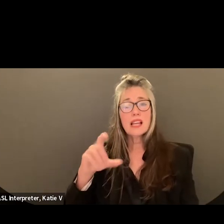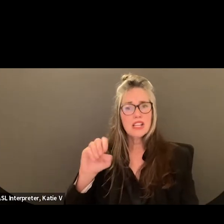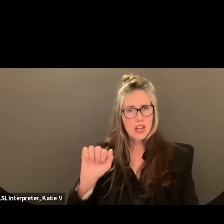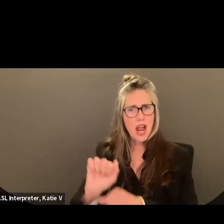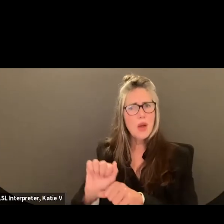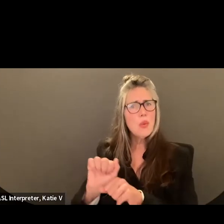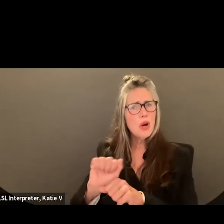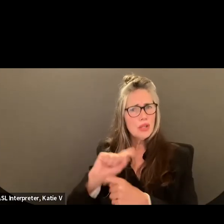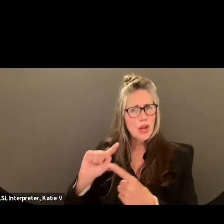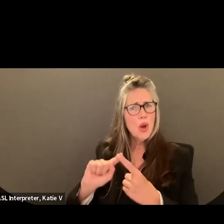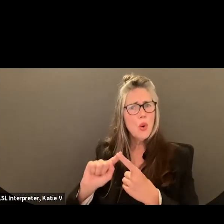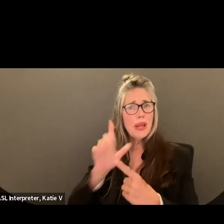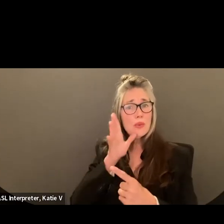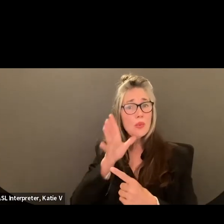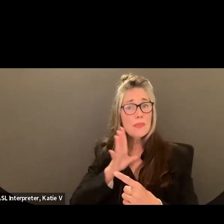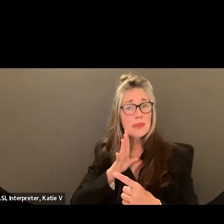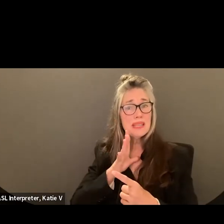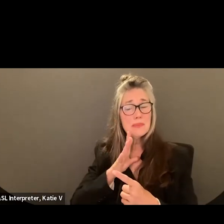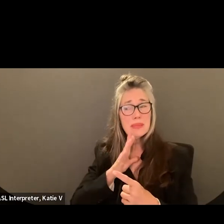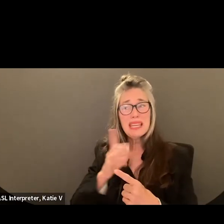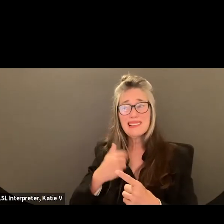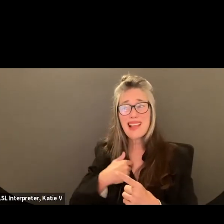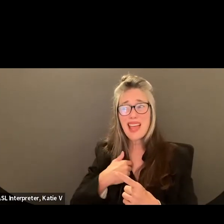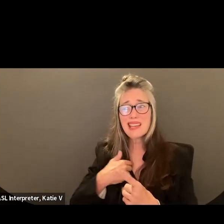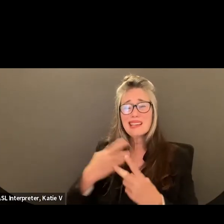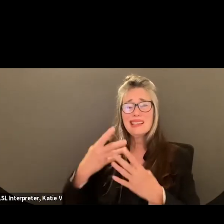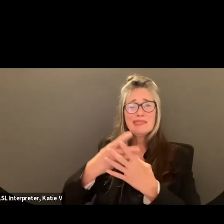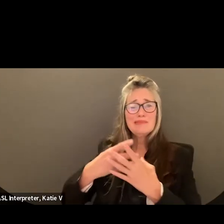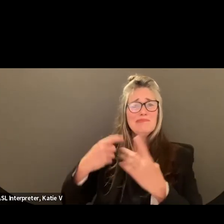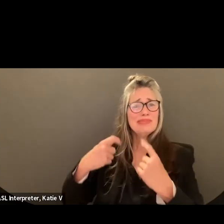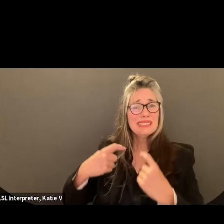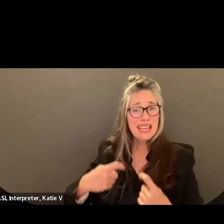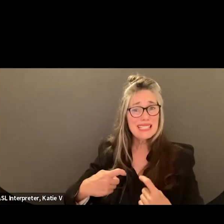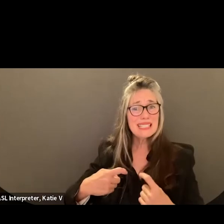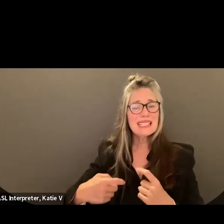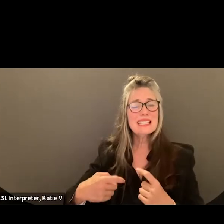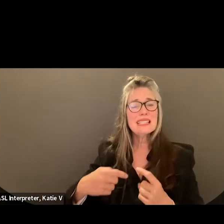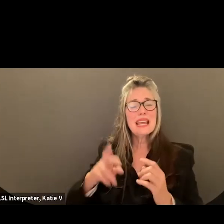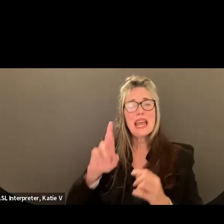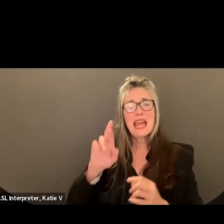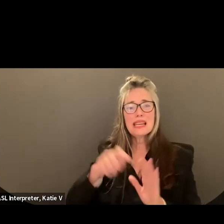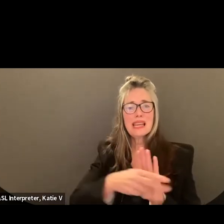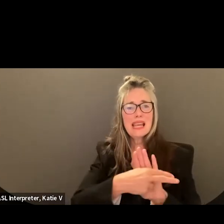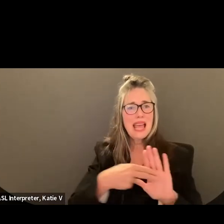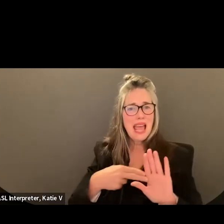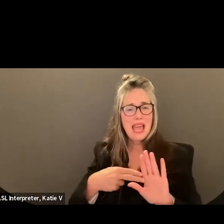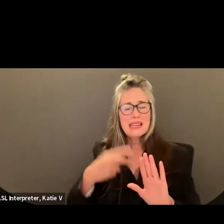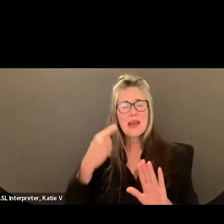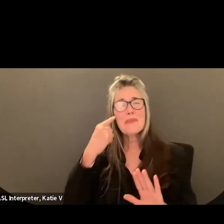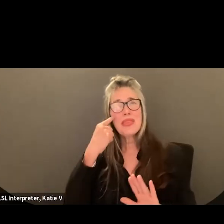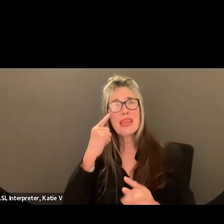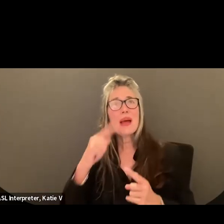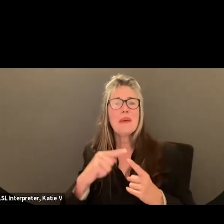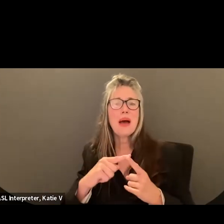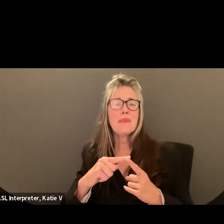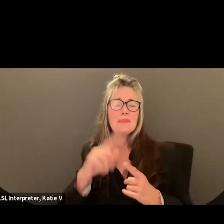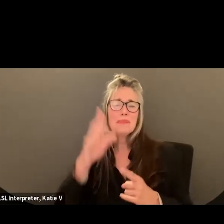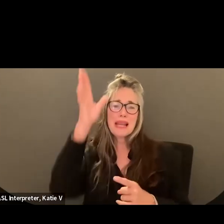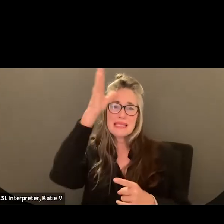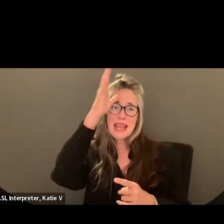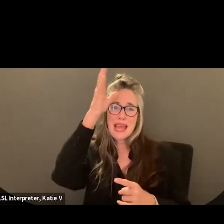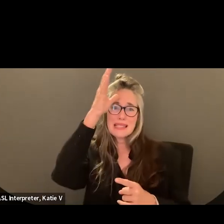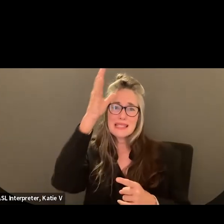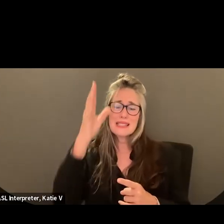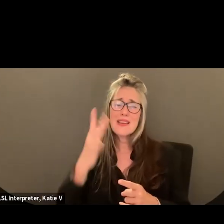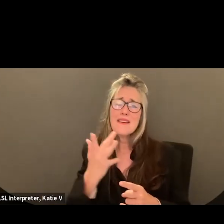diagnosed. And I wanted to speak, you know, in memory of my Tia Angelica, my dad's favorite sister and